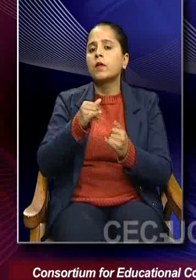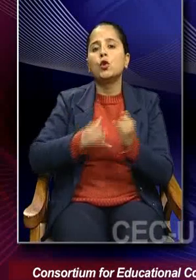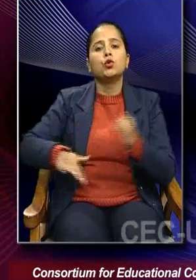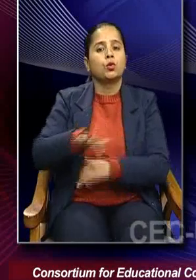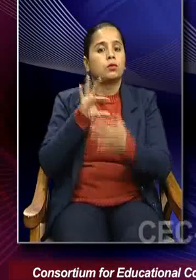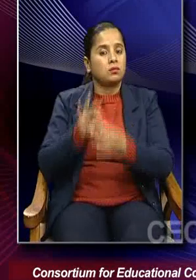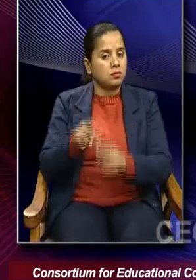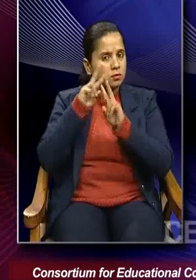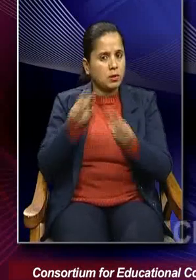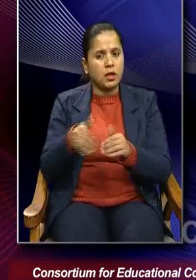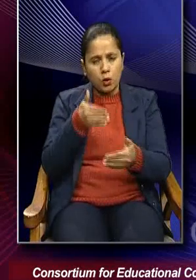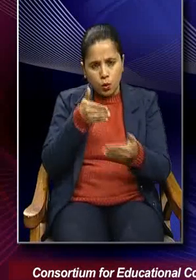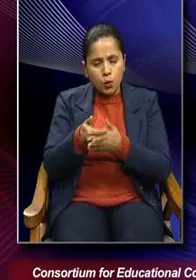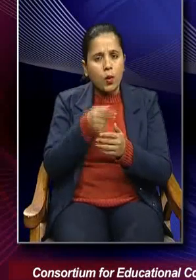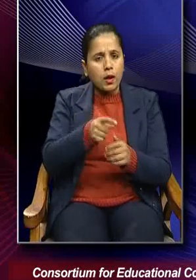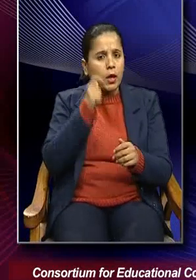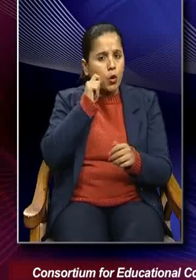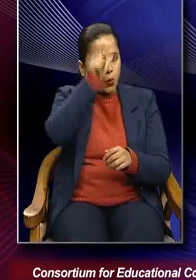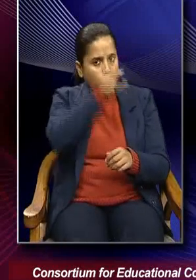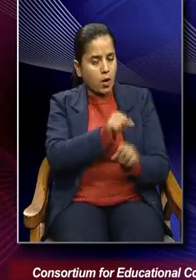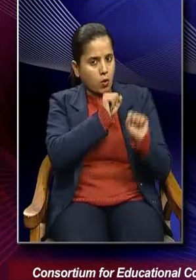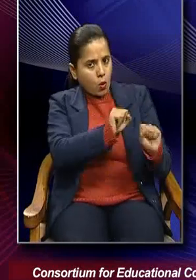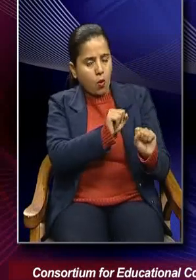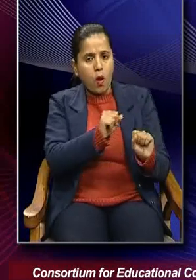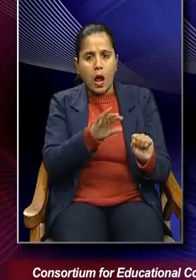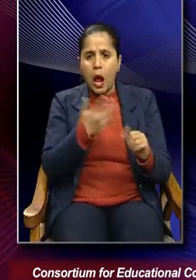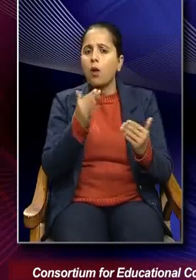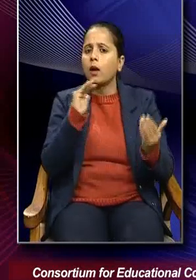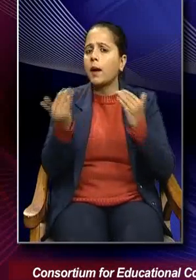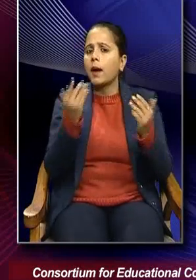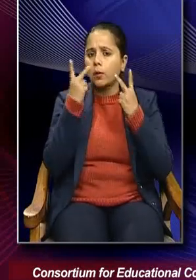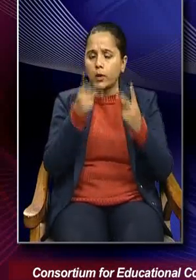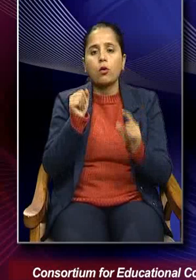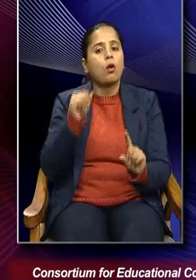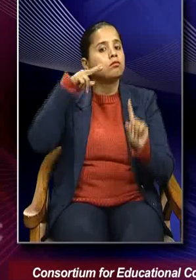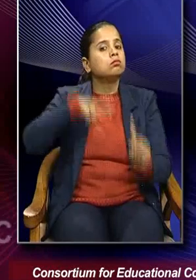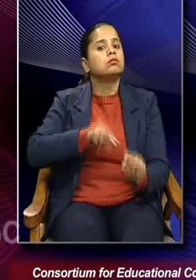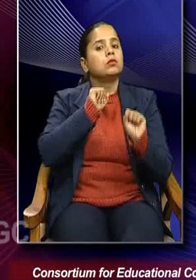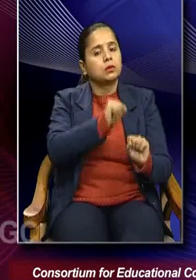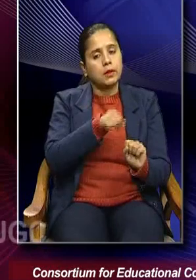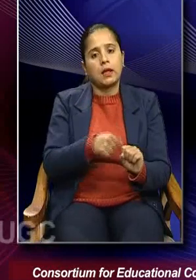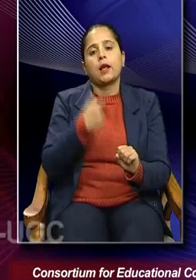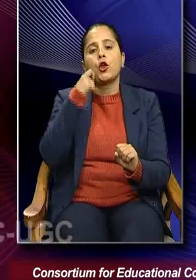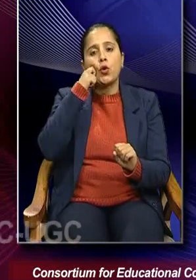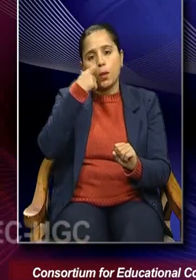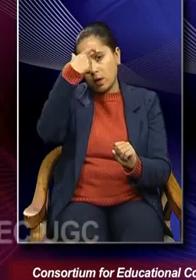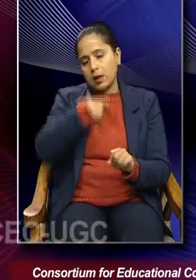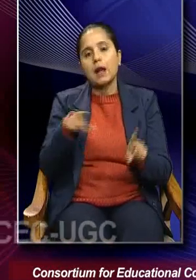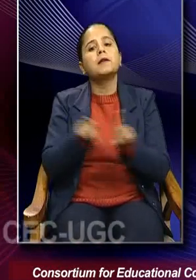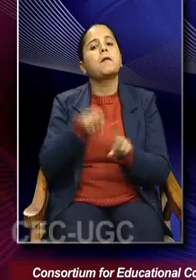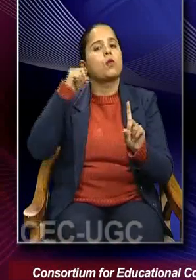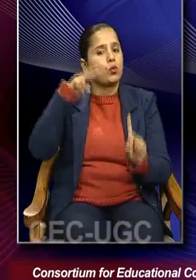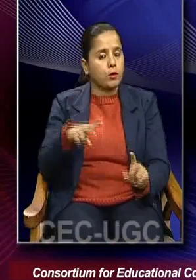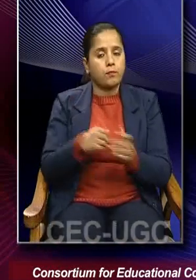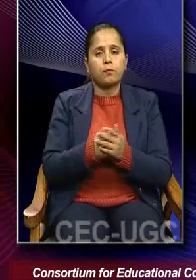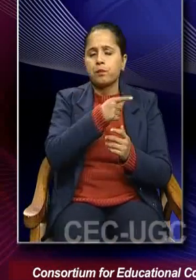closer to humanities and therefore his perspective is humanistic. He kind